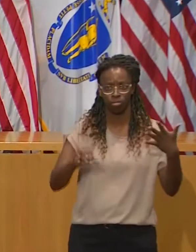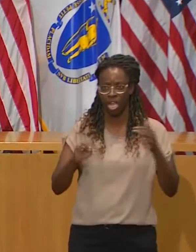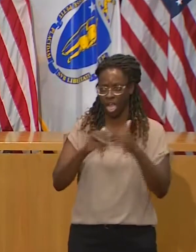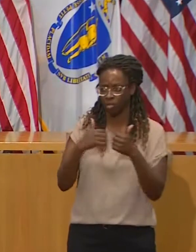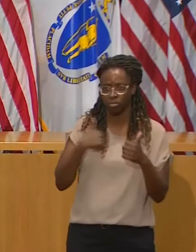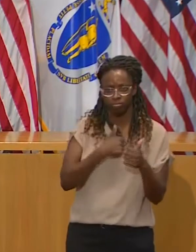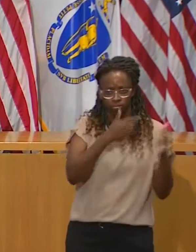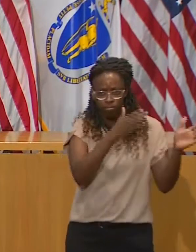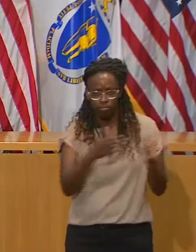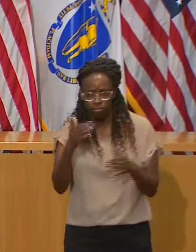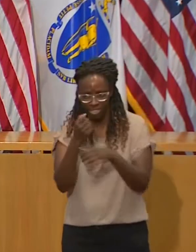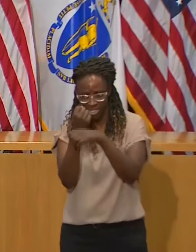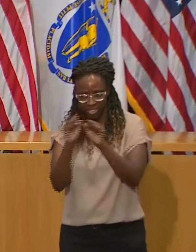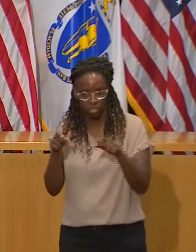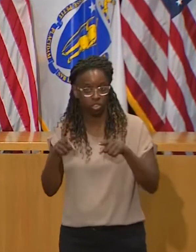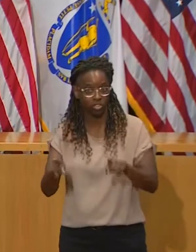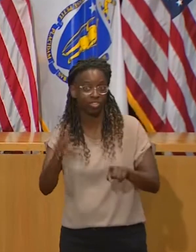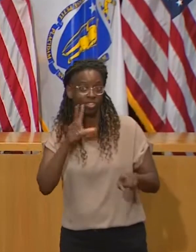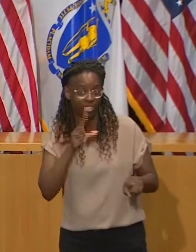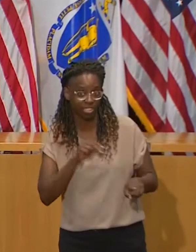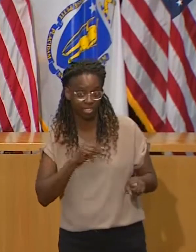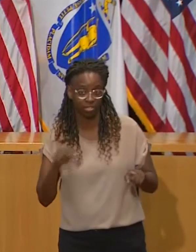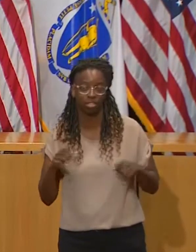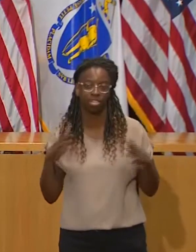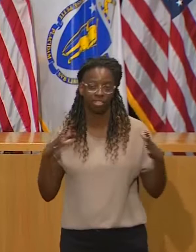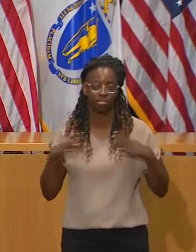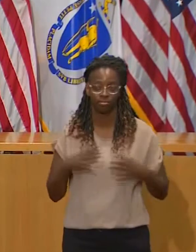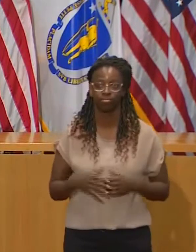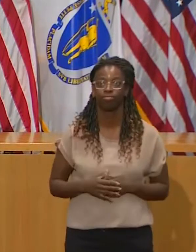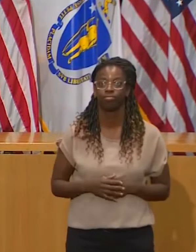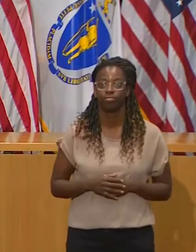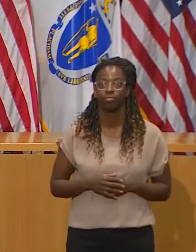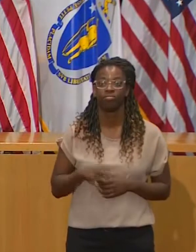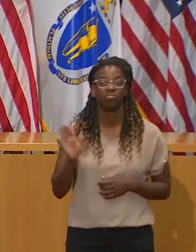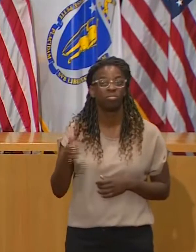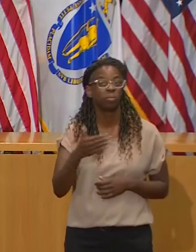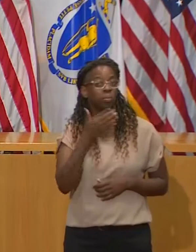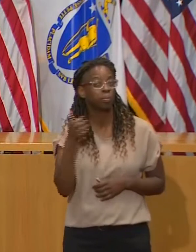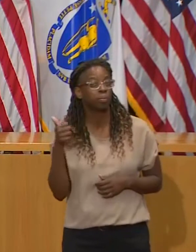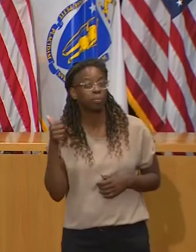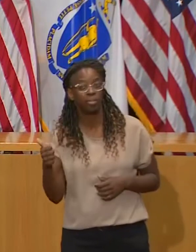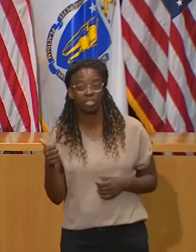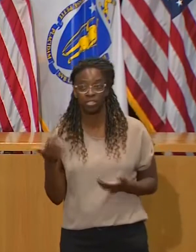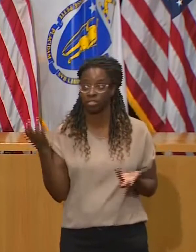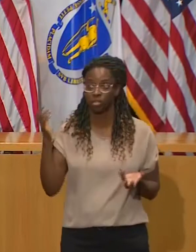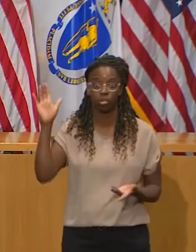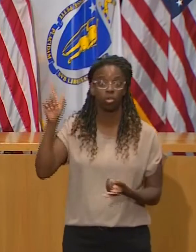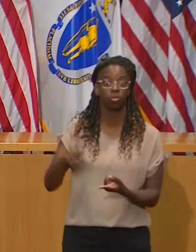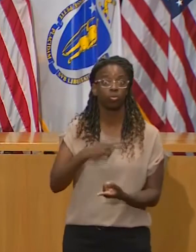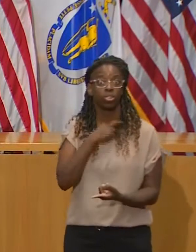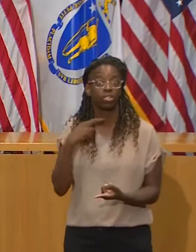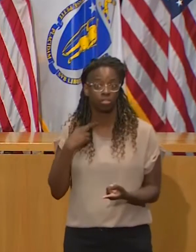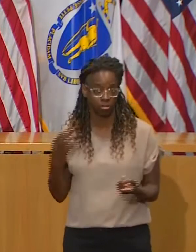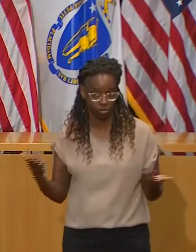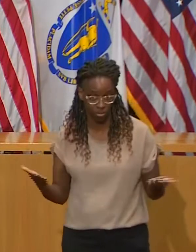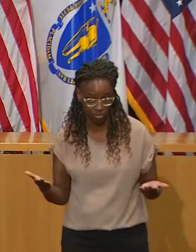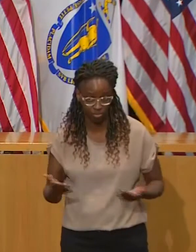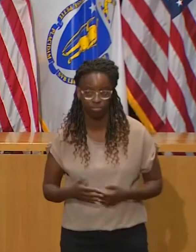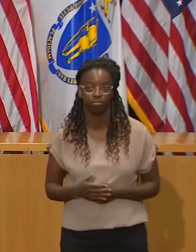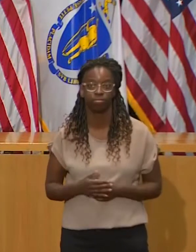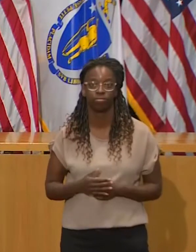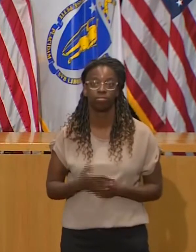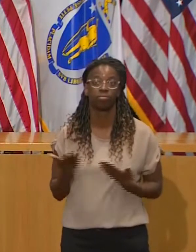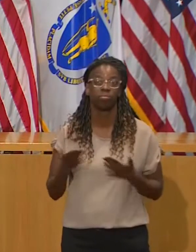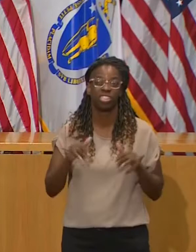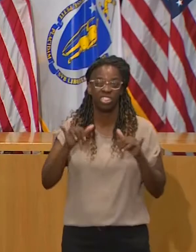The lowest risk for spreading COVID-19 is to celebrate with only members of your household or to host a virtual gathering